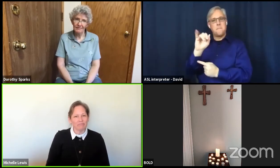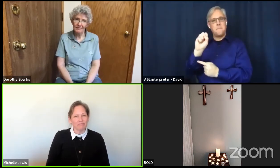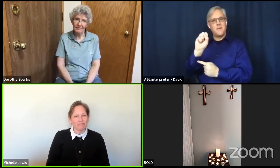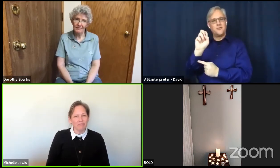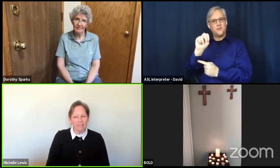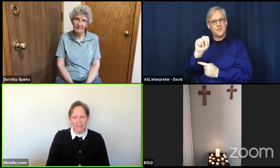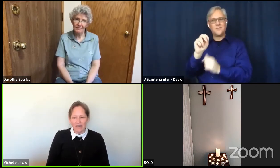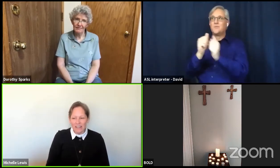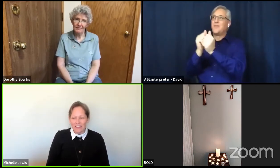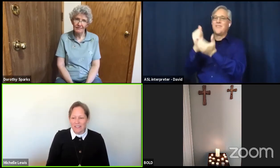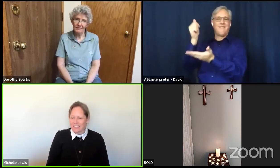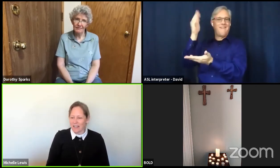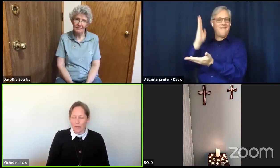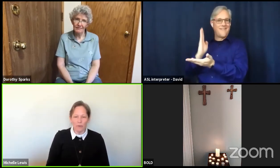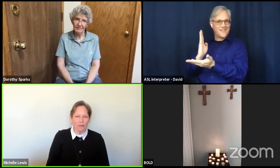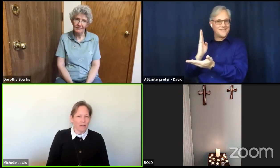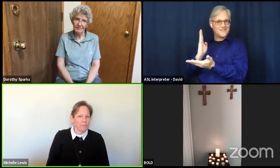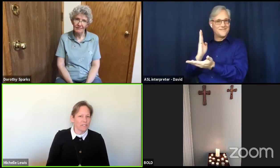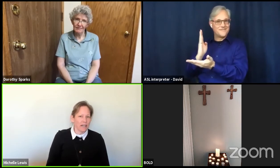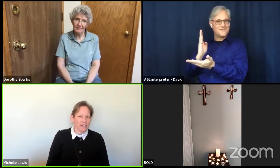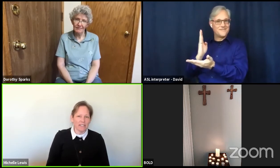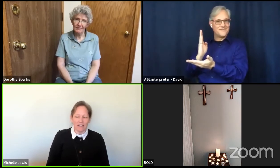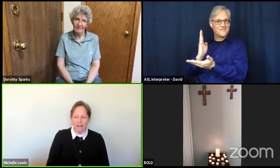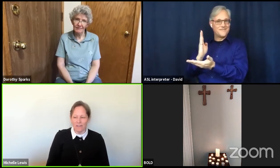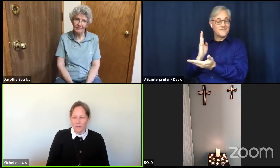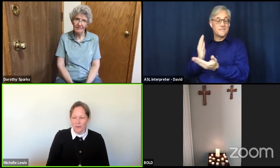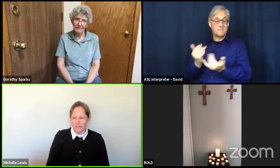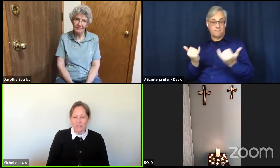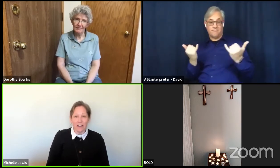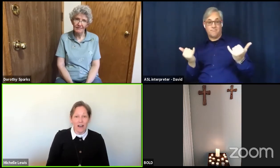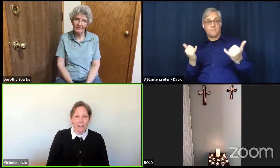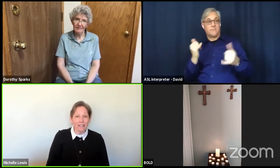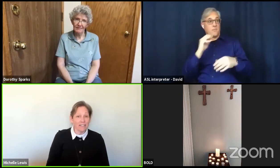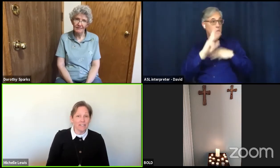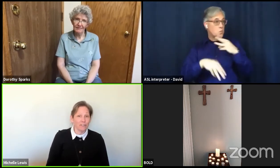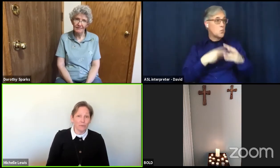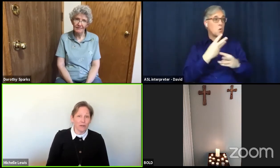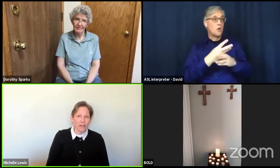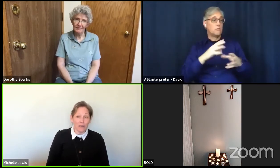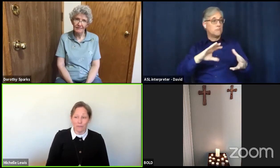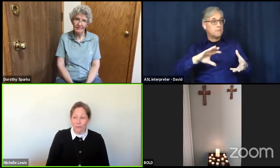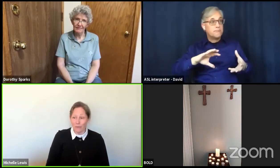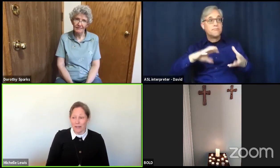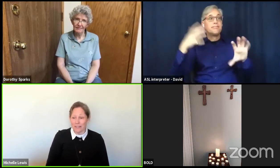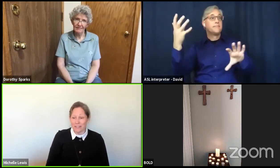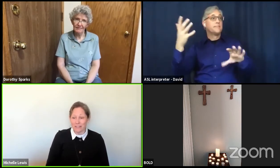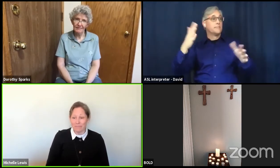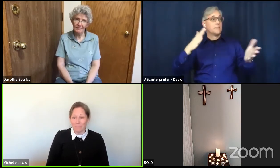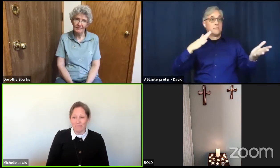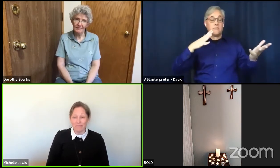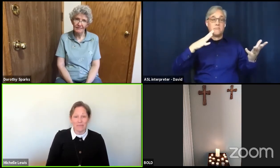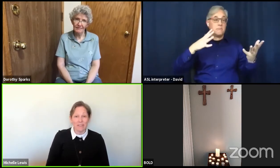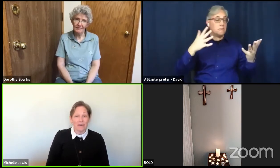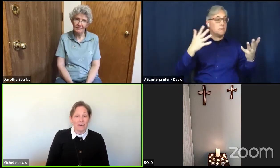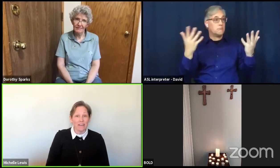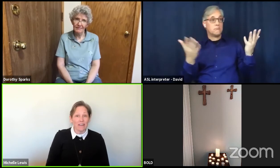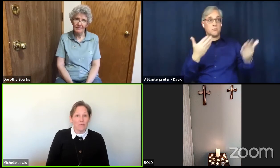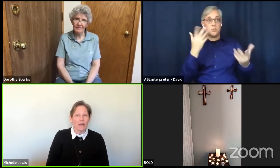in this time of upset and unknowns god is still working through us we have